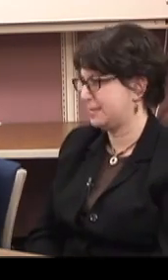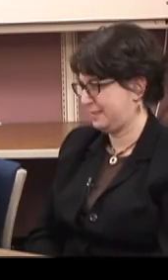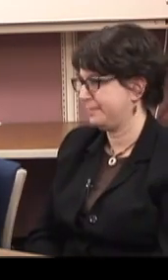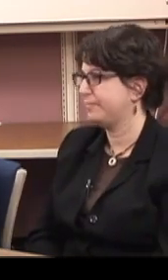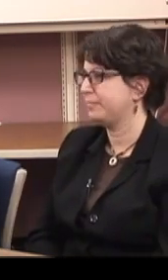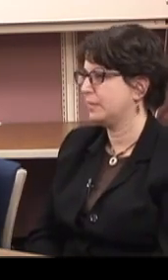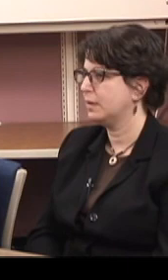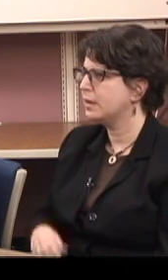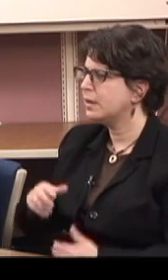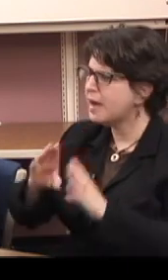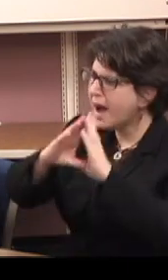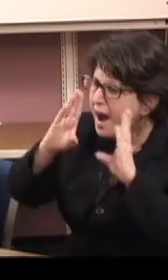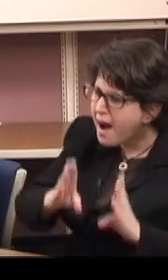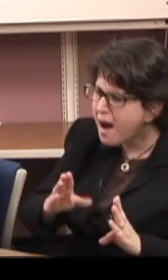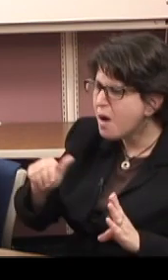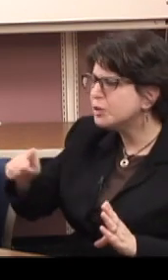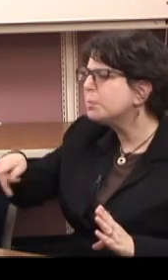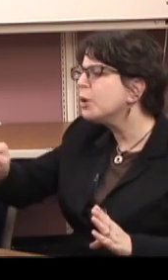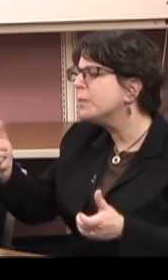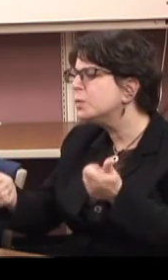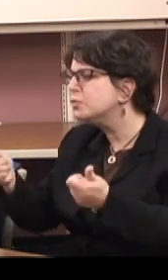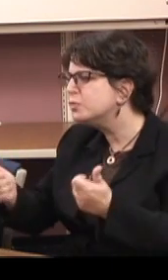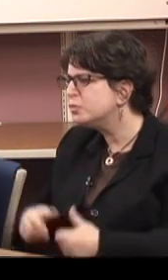Yes. Is apartment? Is it a house?